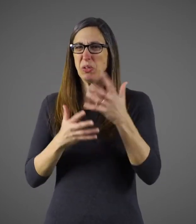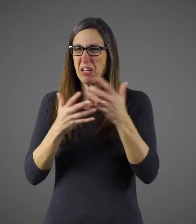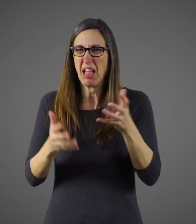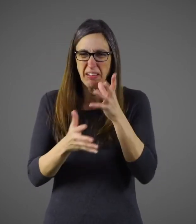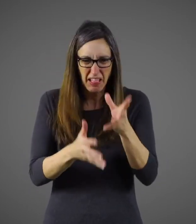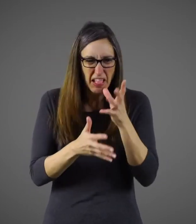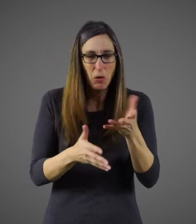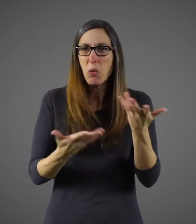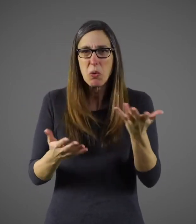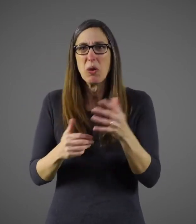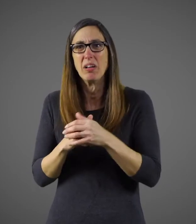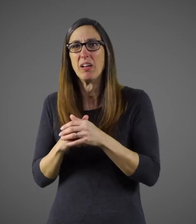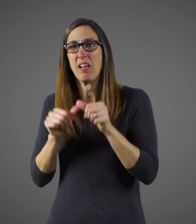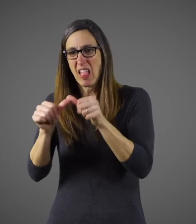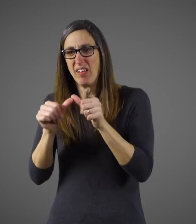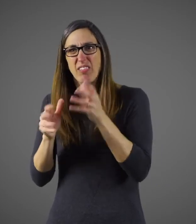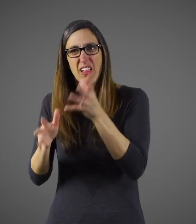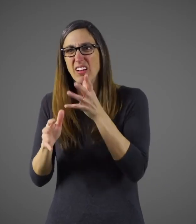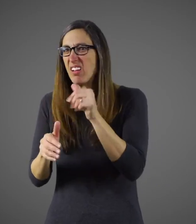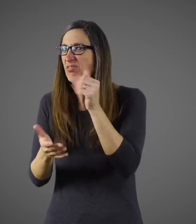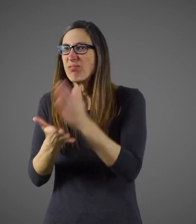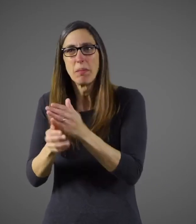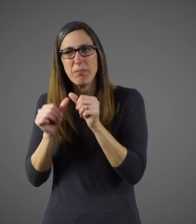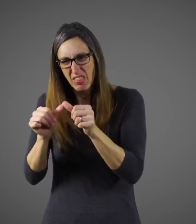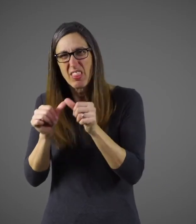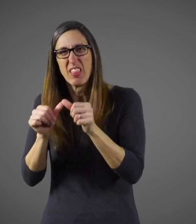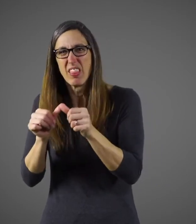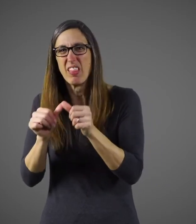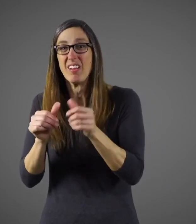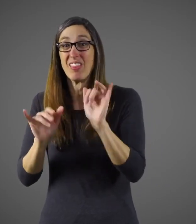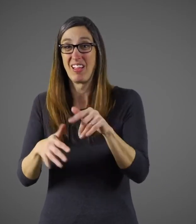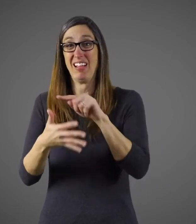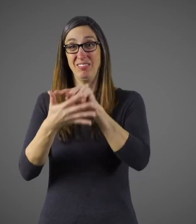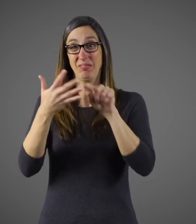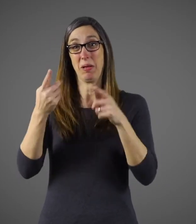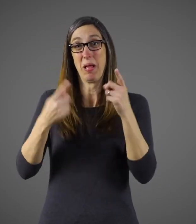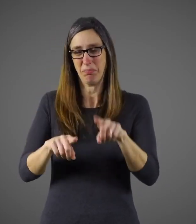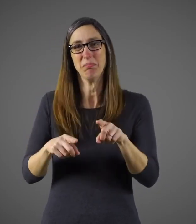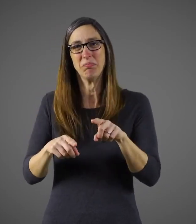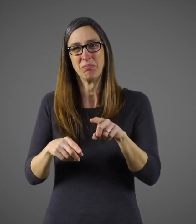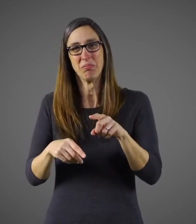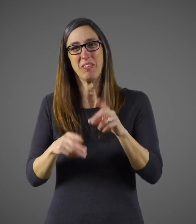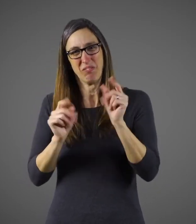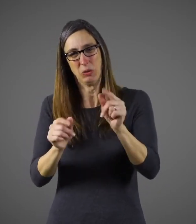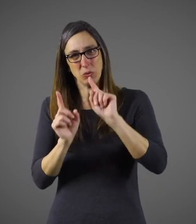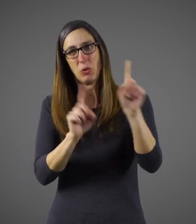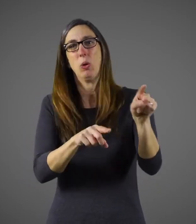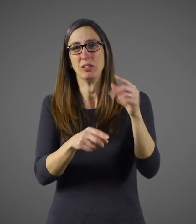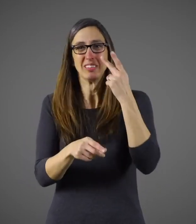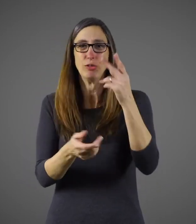persistent vomiting that won't stop. If any of these appear, take the person to the ER.